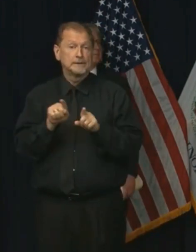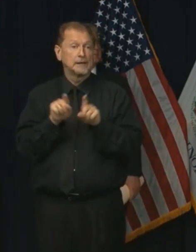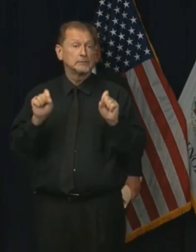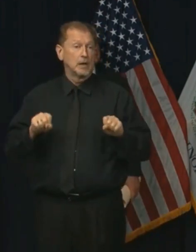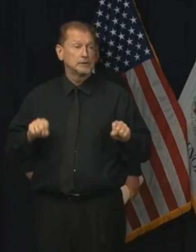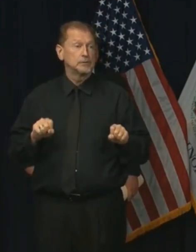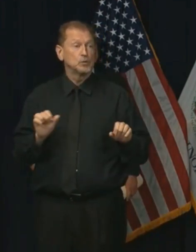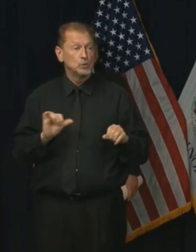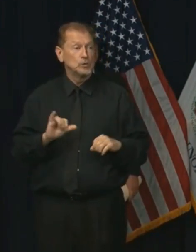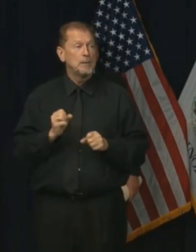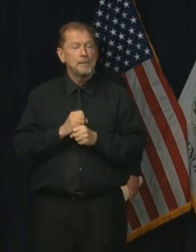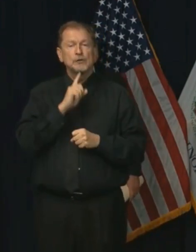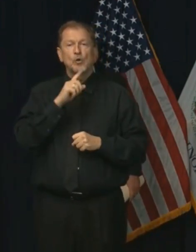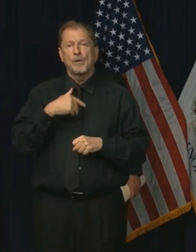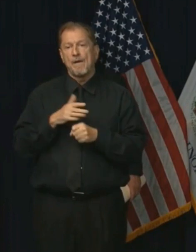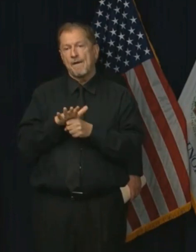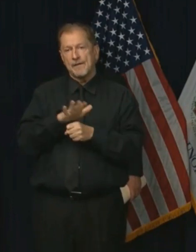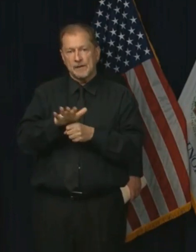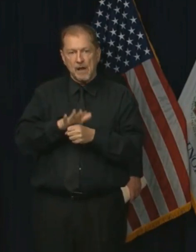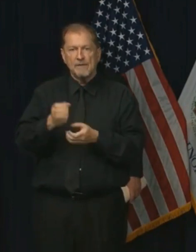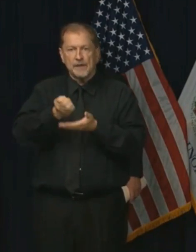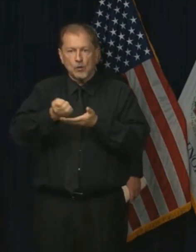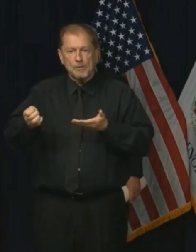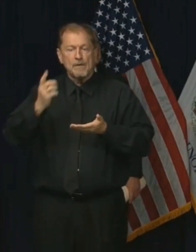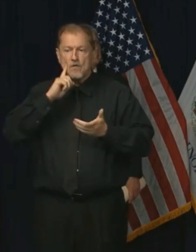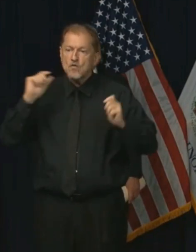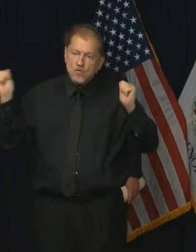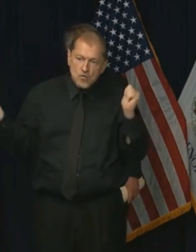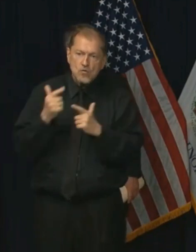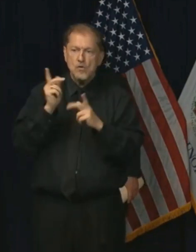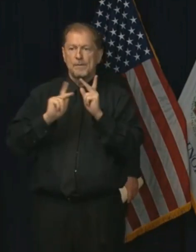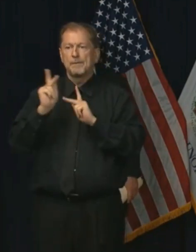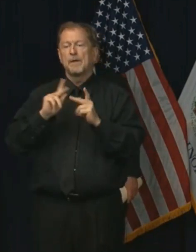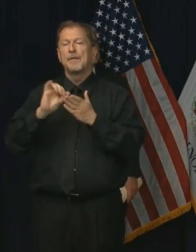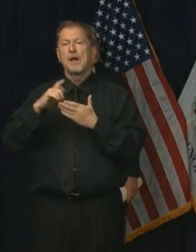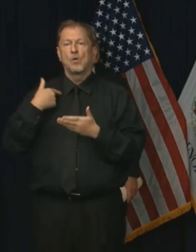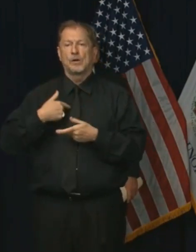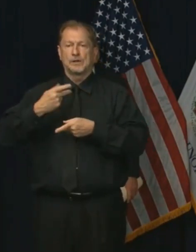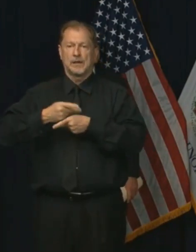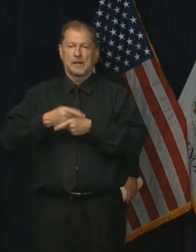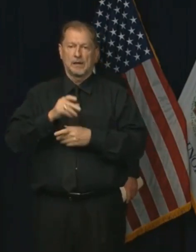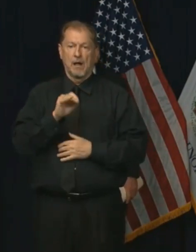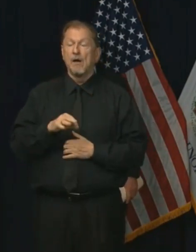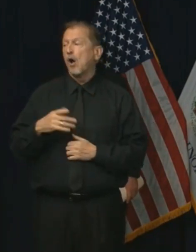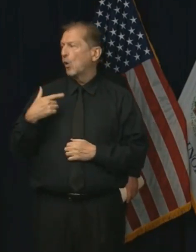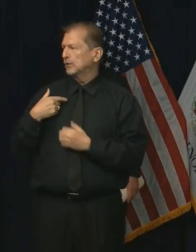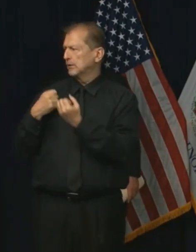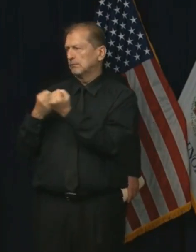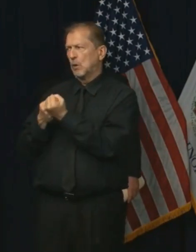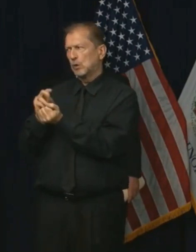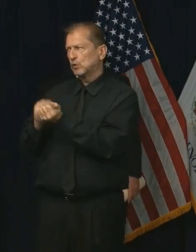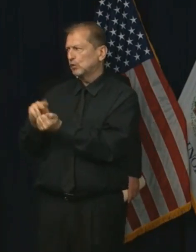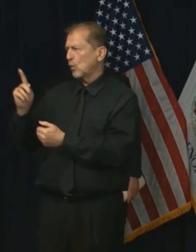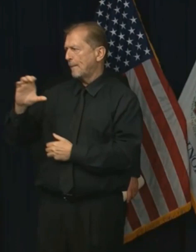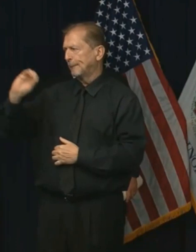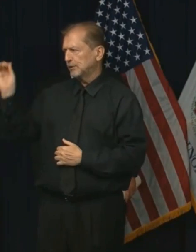have what we need to do the best job we can for all the people that we're taking care of. Because, of course, we support our nurses completely.